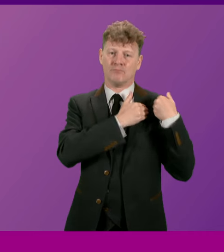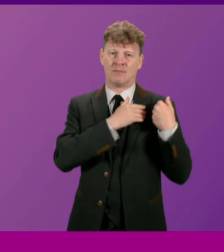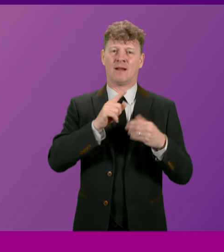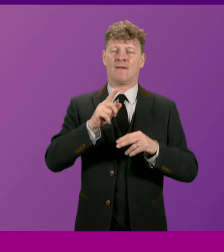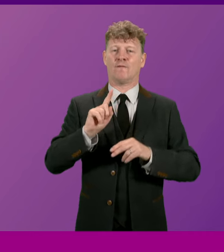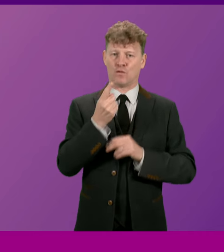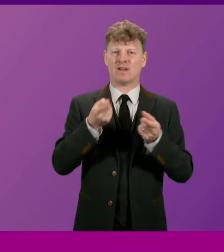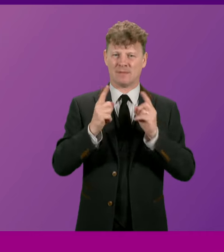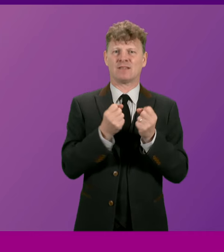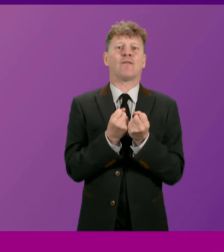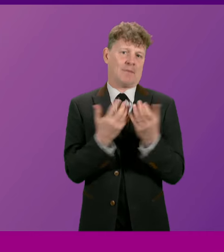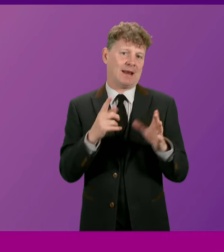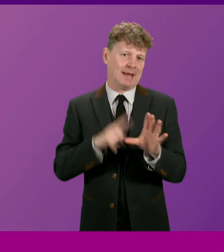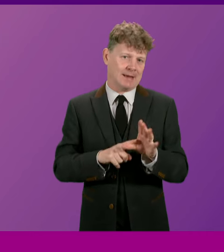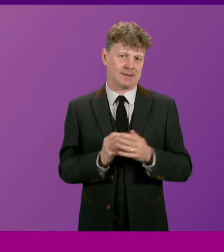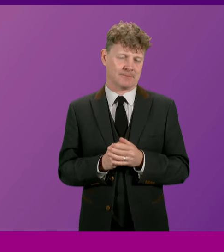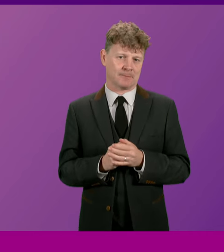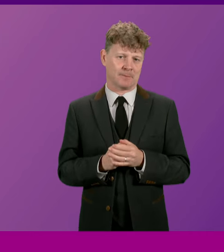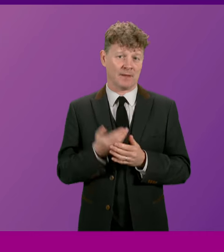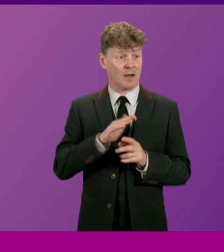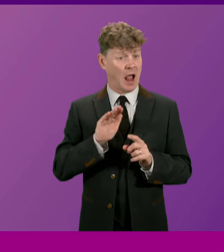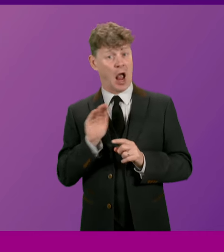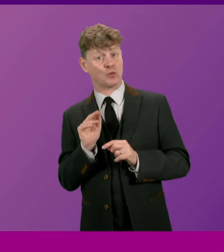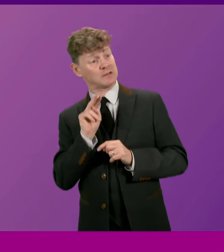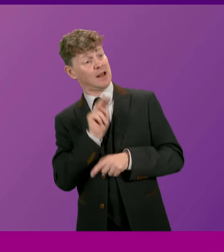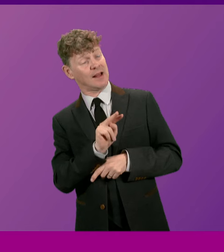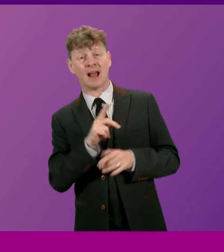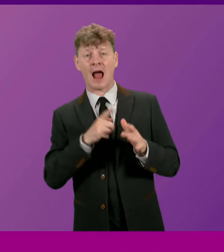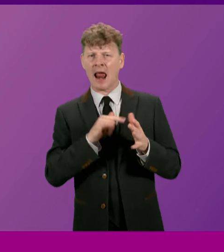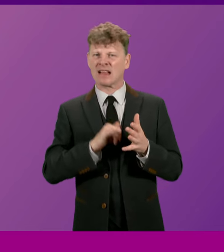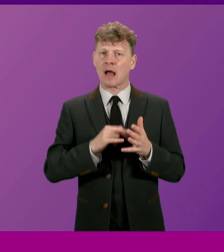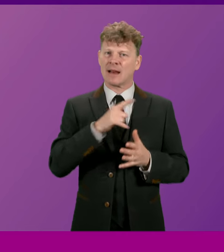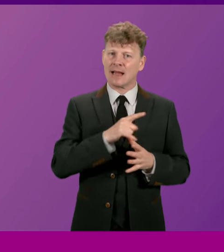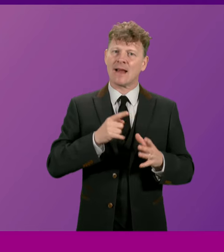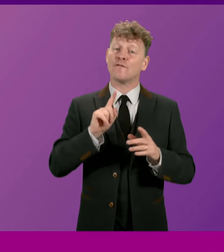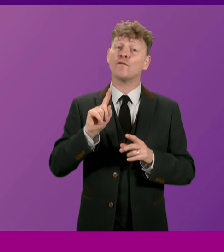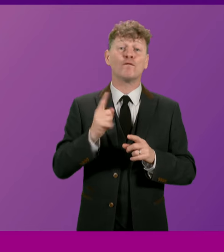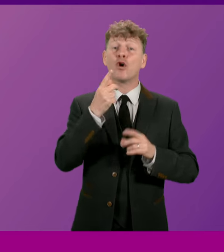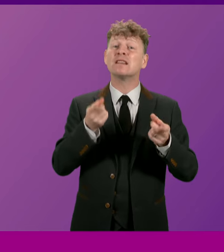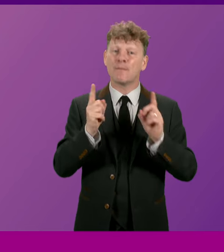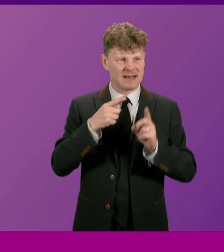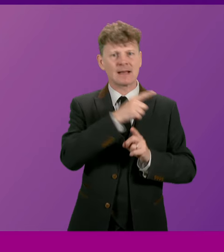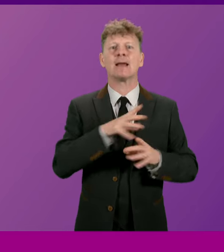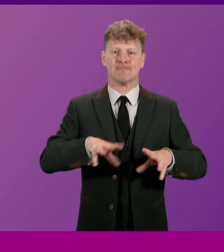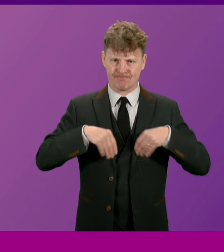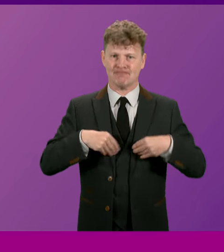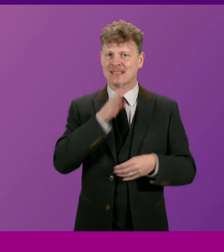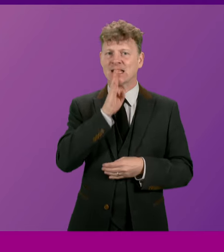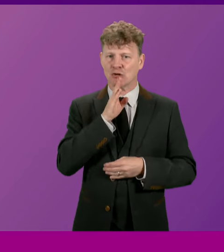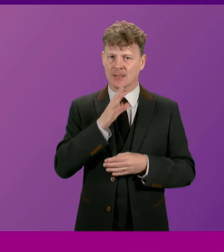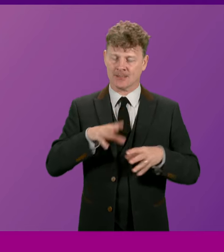so many years. And from the outside, it seemed to me that Alex Salmond took the role of First Minister deadly seriously.